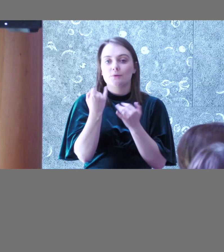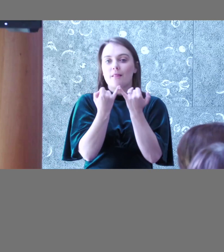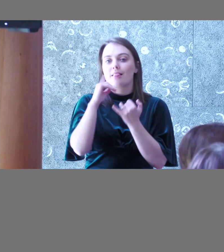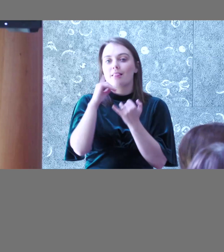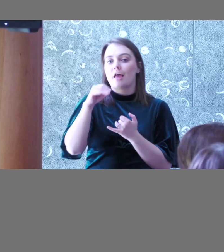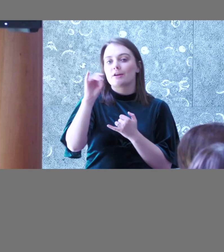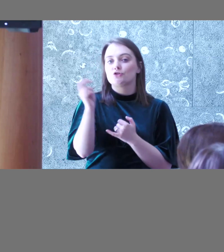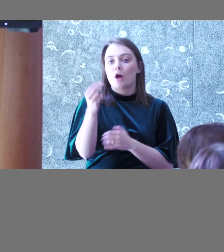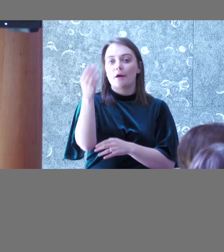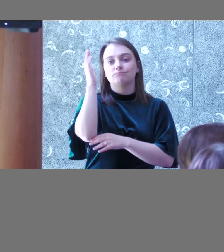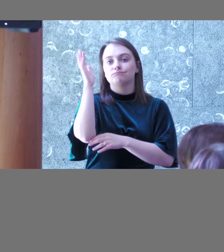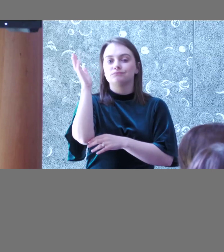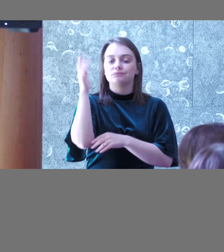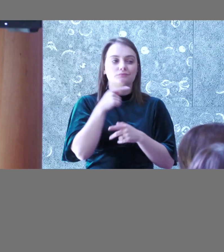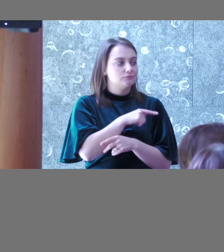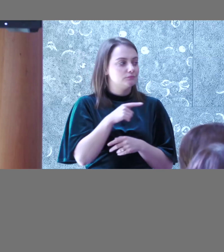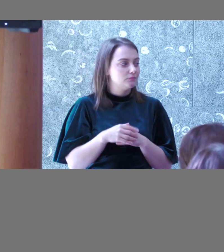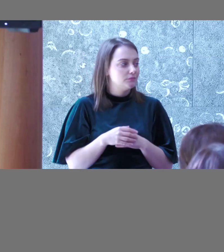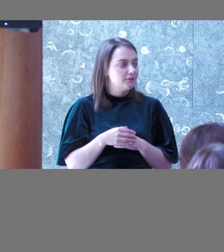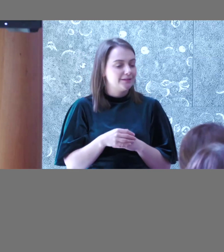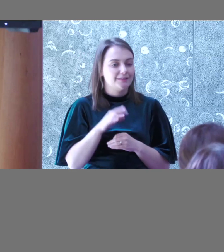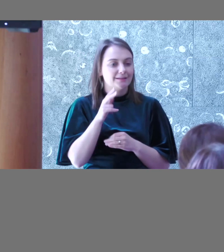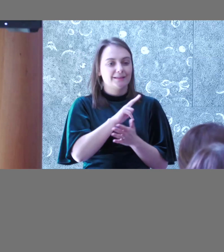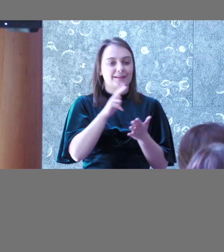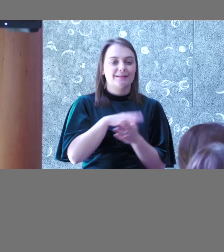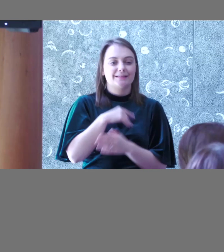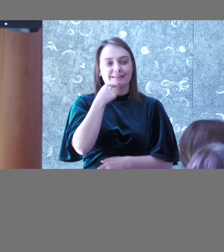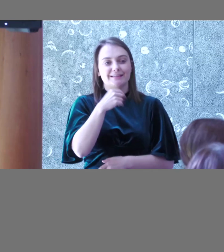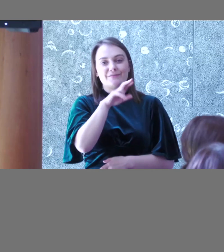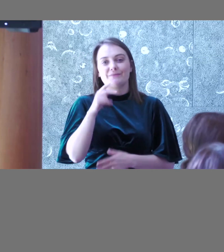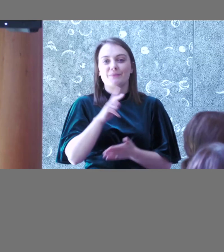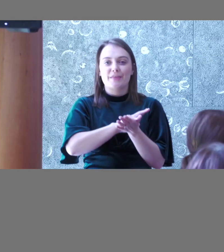come and boast about being 13th most compliant website.